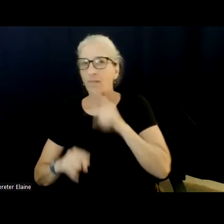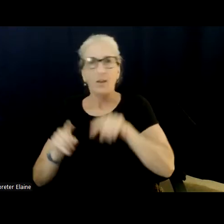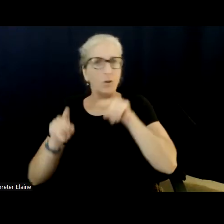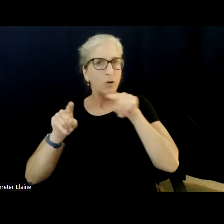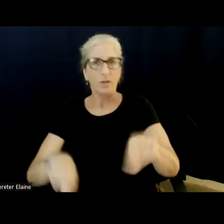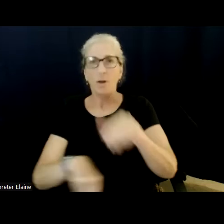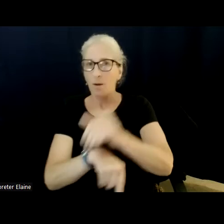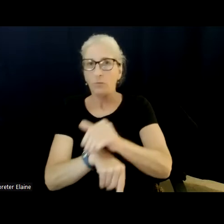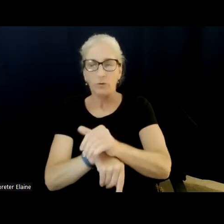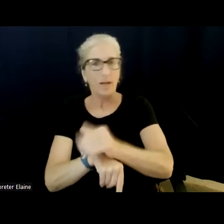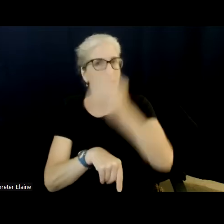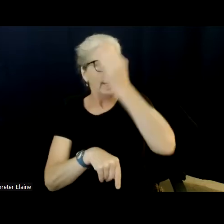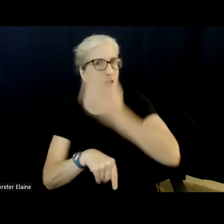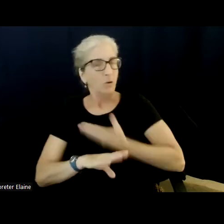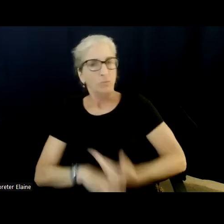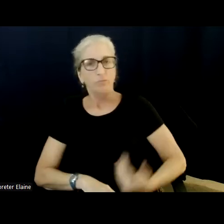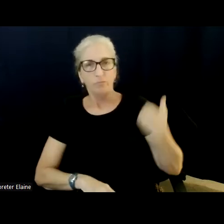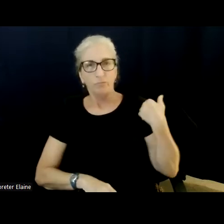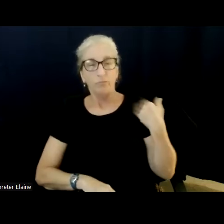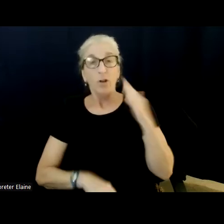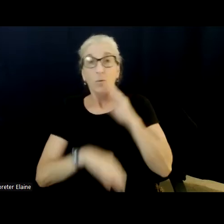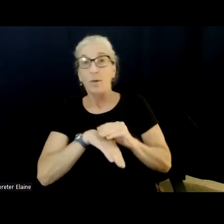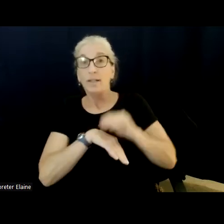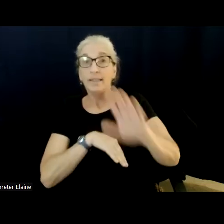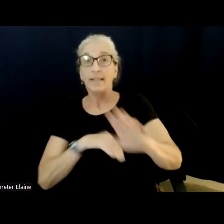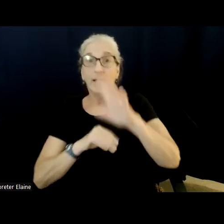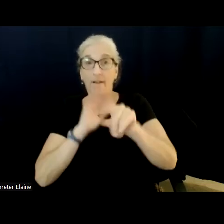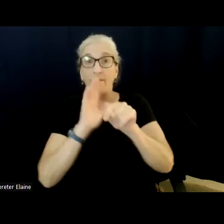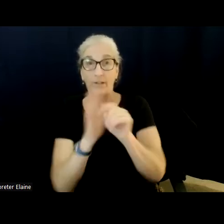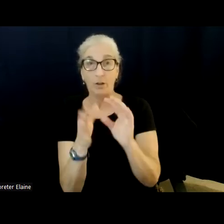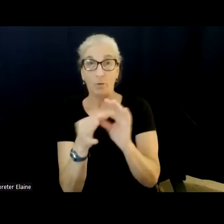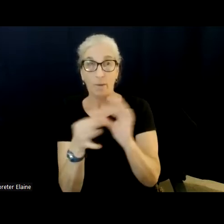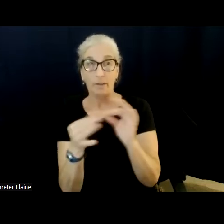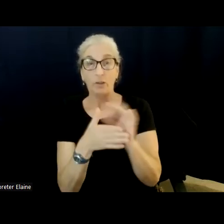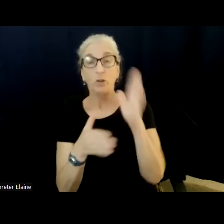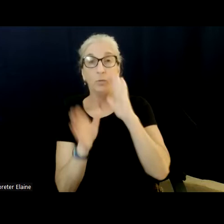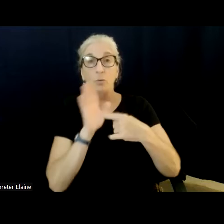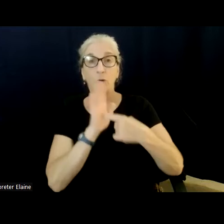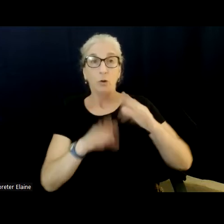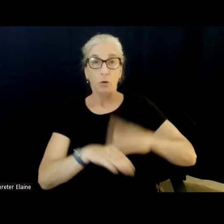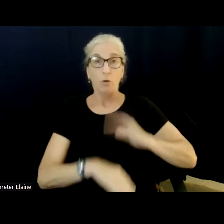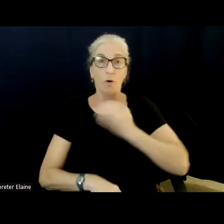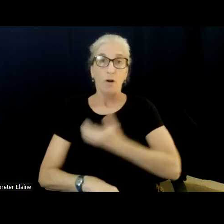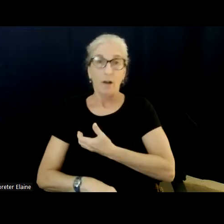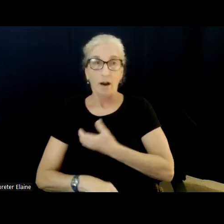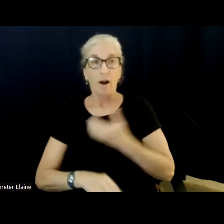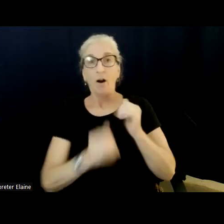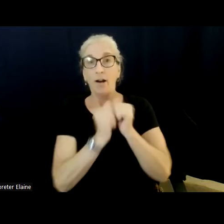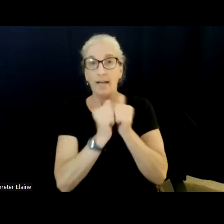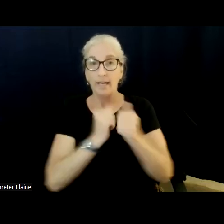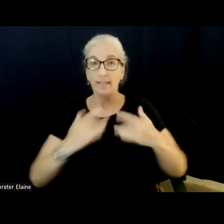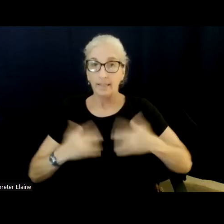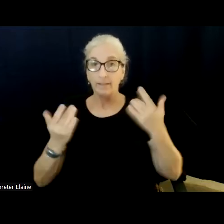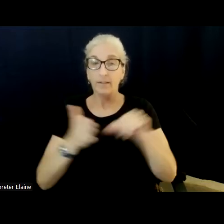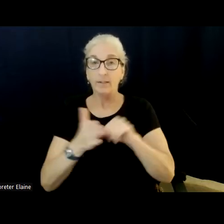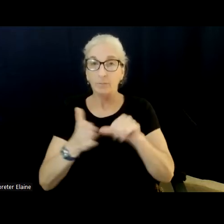to attend. He is sending a video message to be shared on our candidate events page at the arc of Nova dot org. But tonight we are